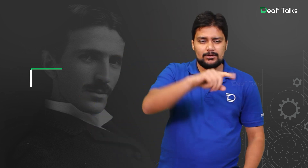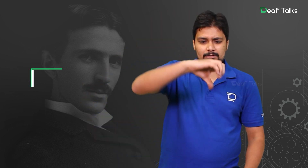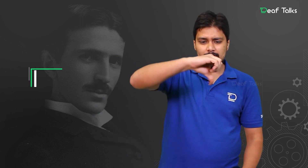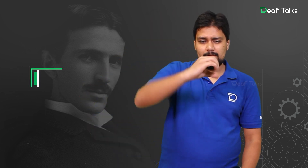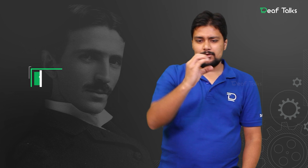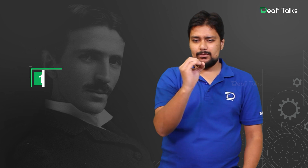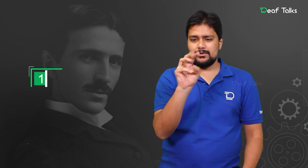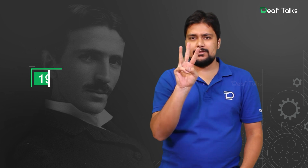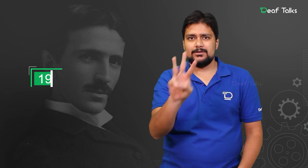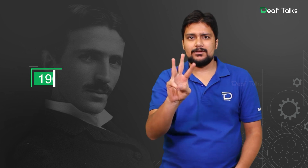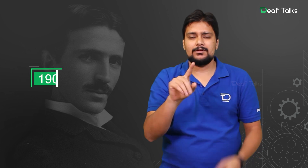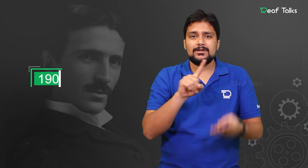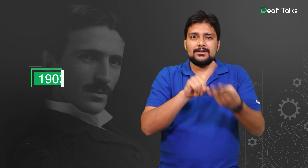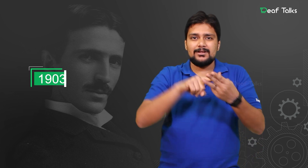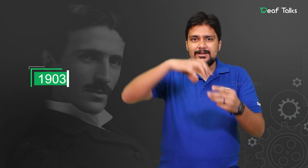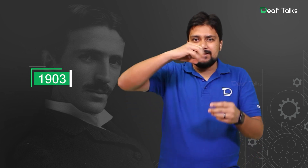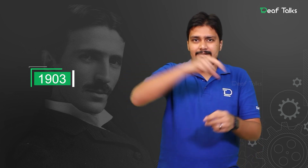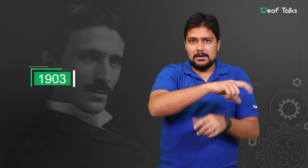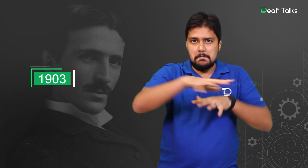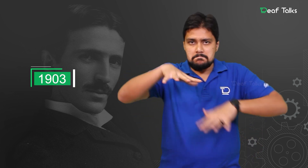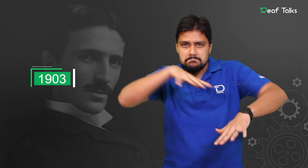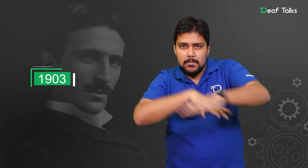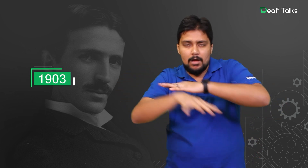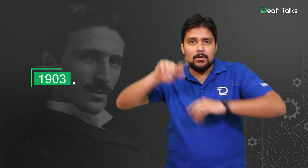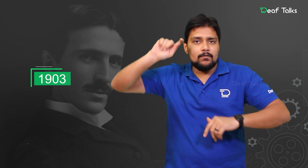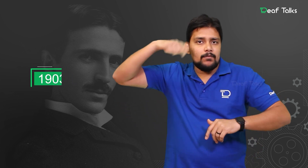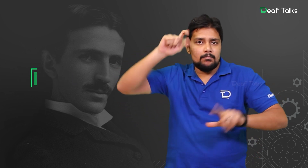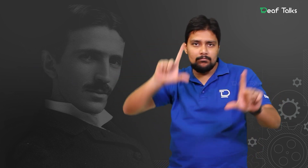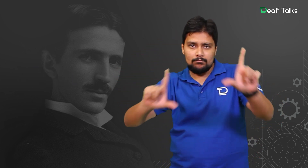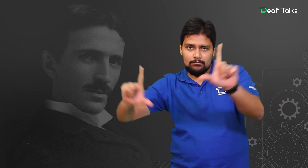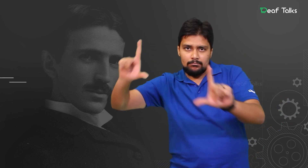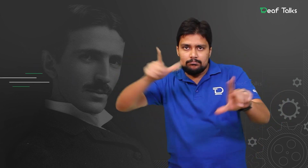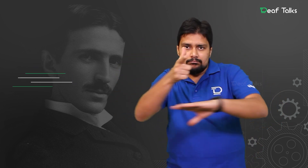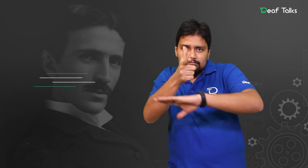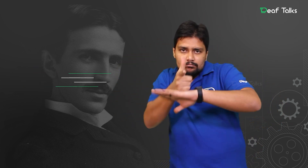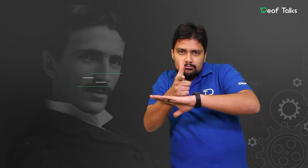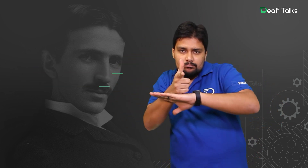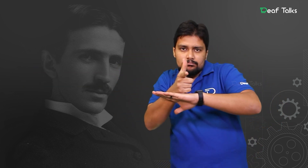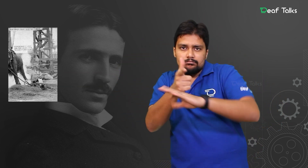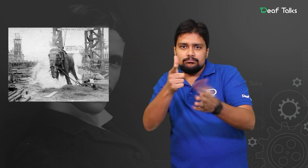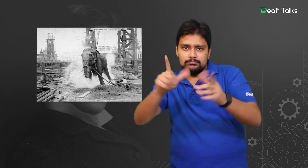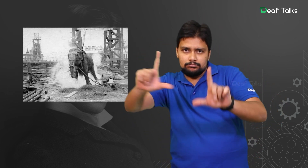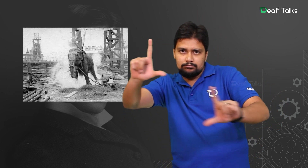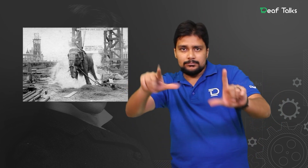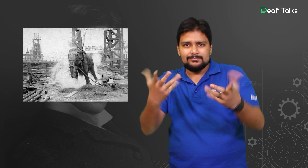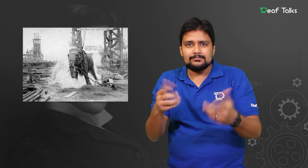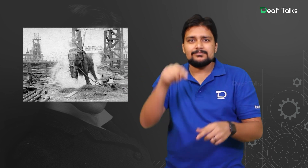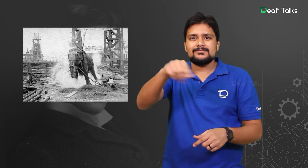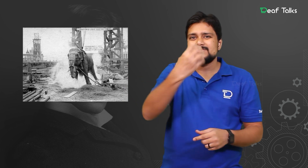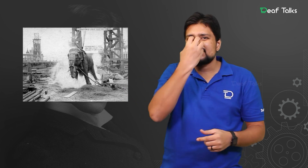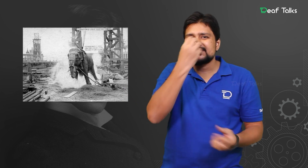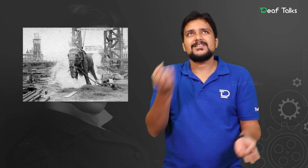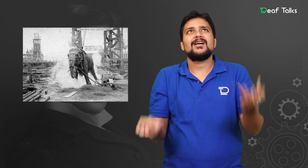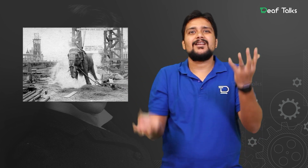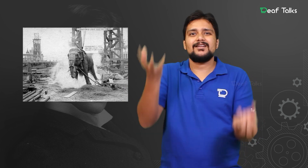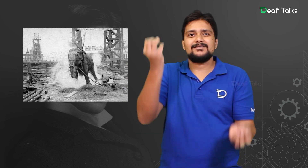1903, Edison's company passed electric current to a circus elephant to